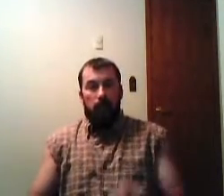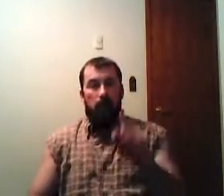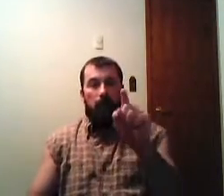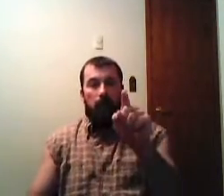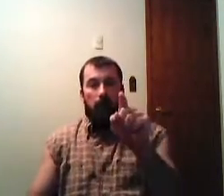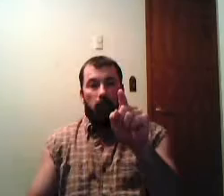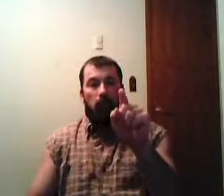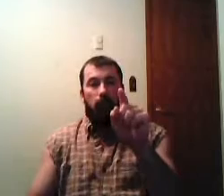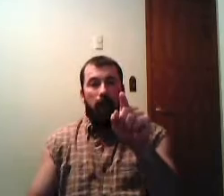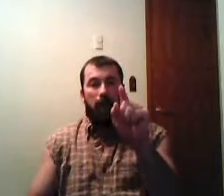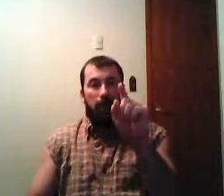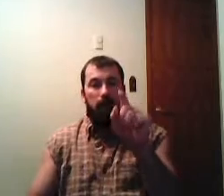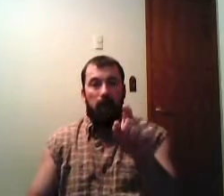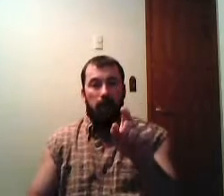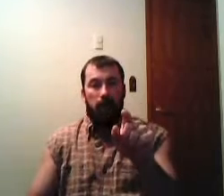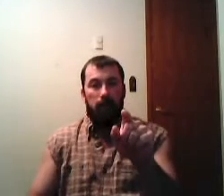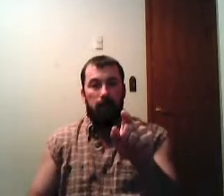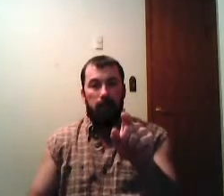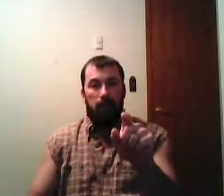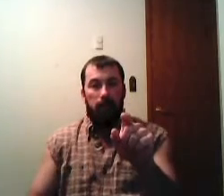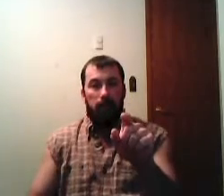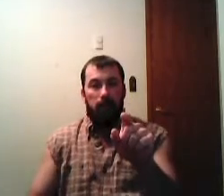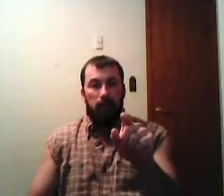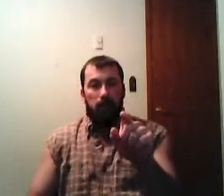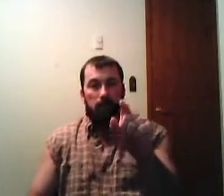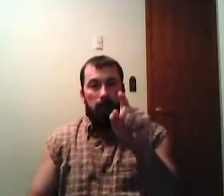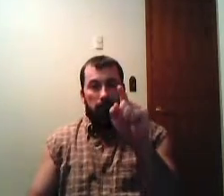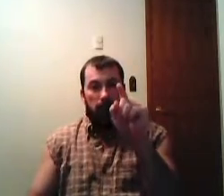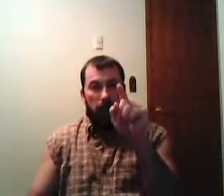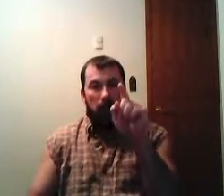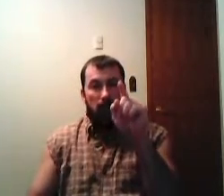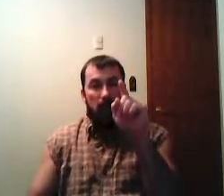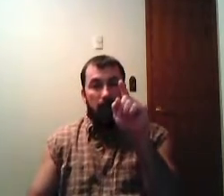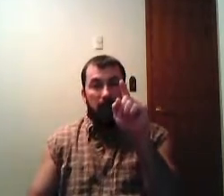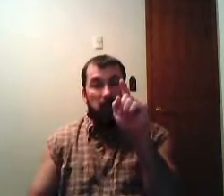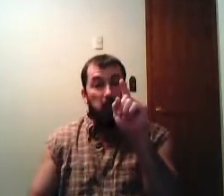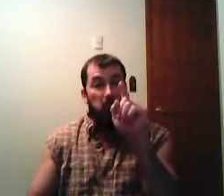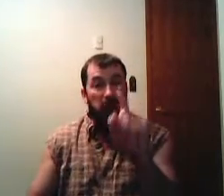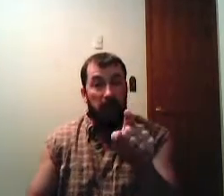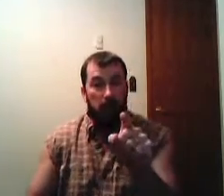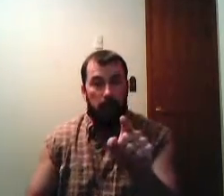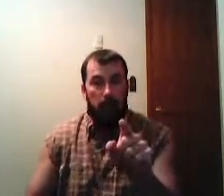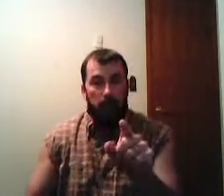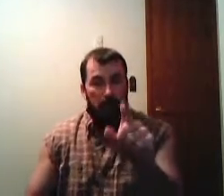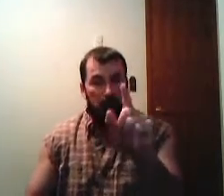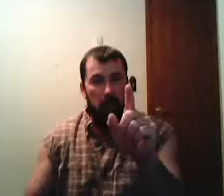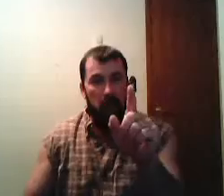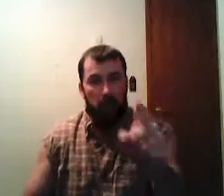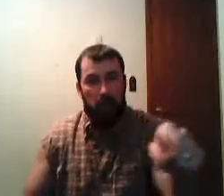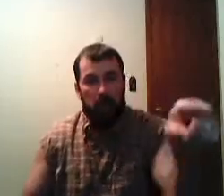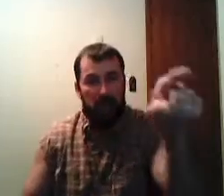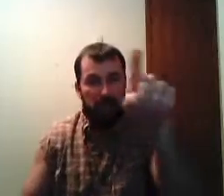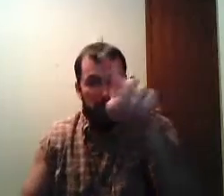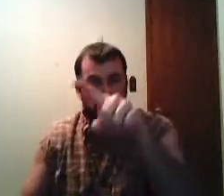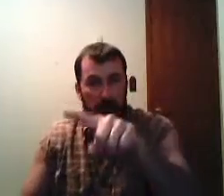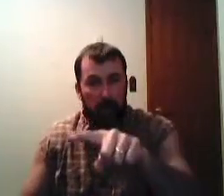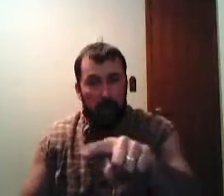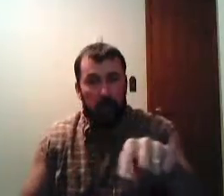God almighty God the God of Abraham, Isaac, and Jacob he who sits above the